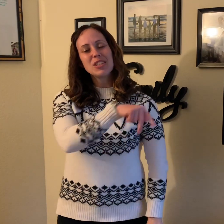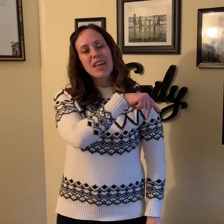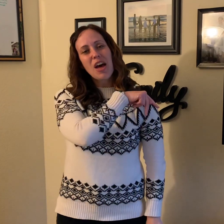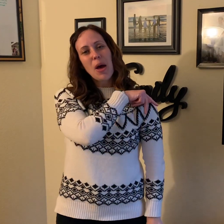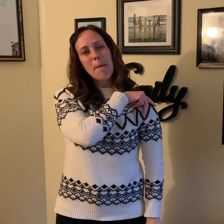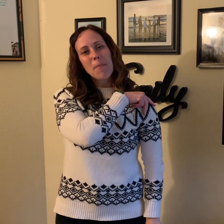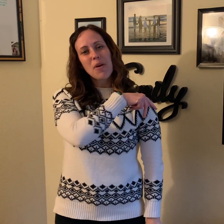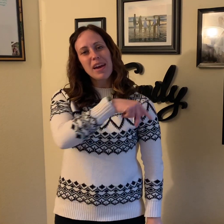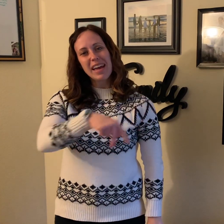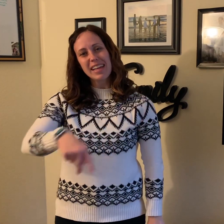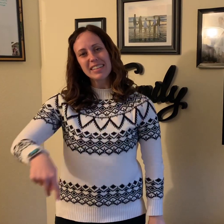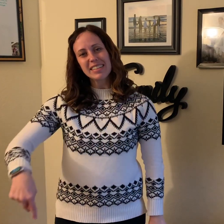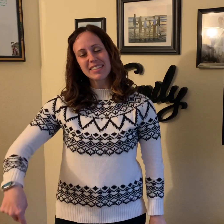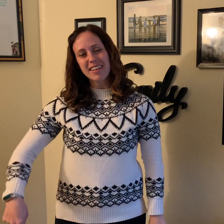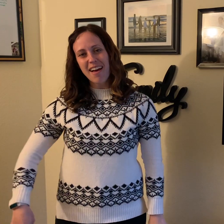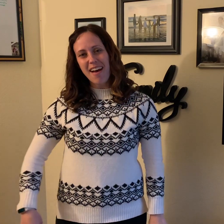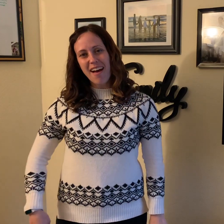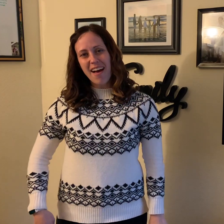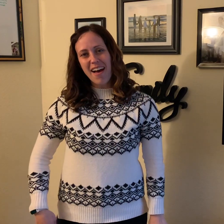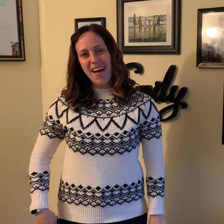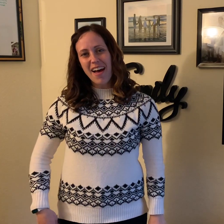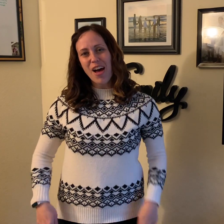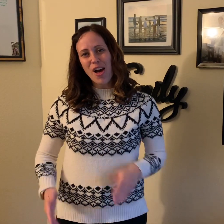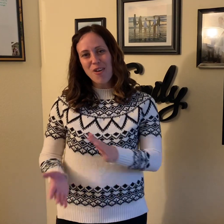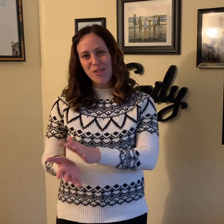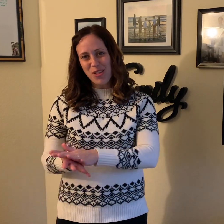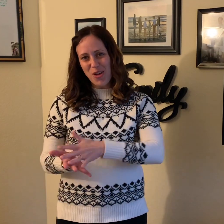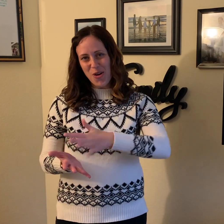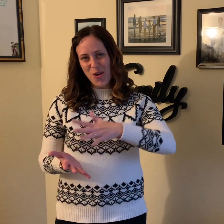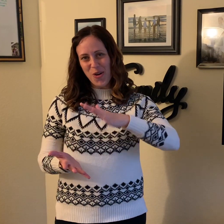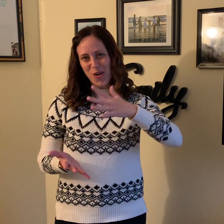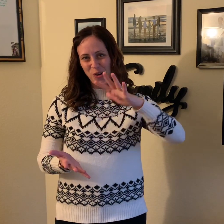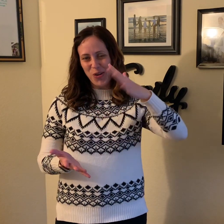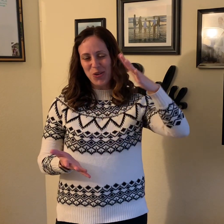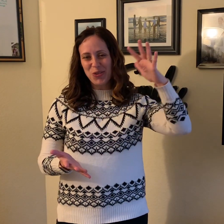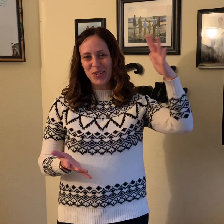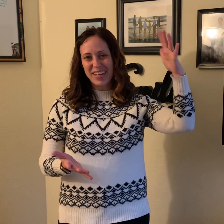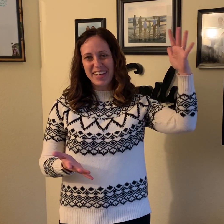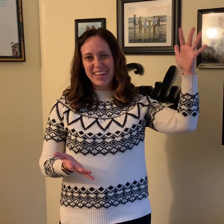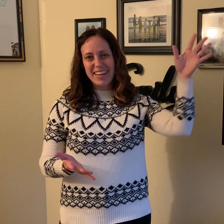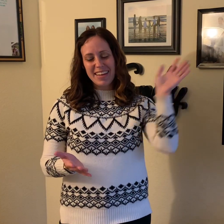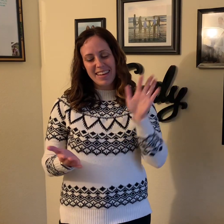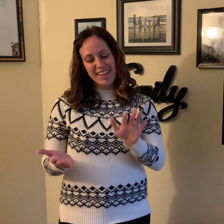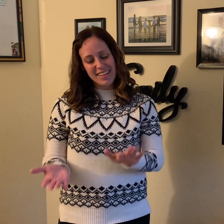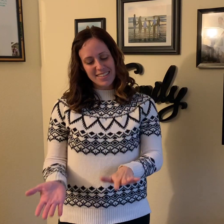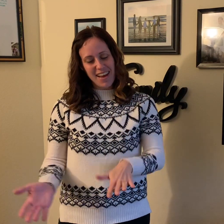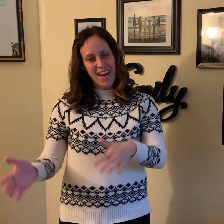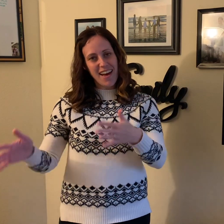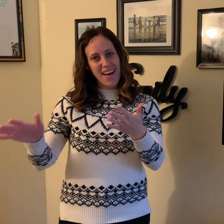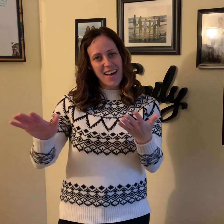the prince the glory died.